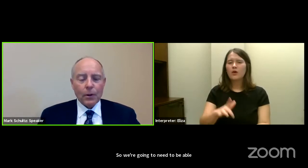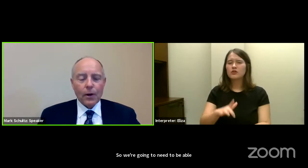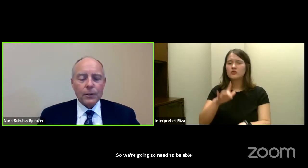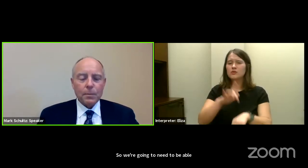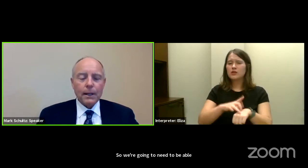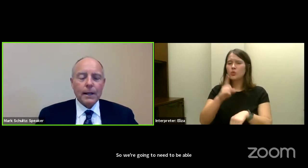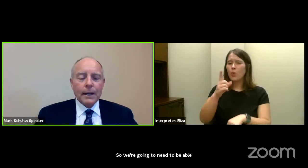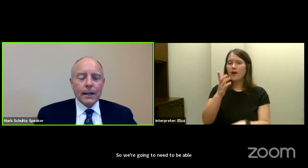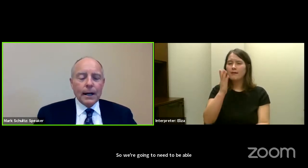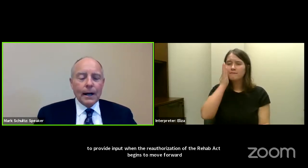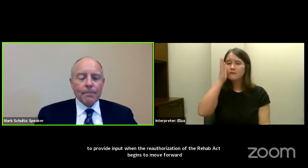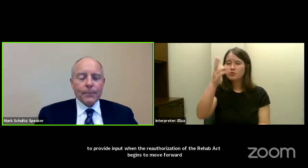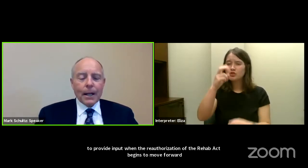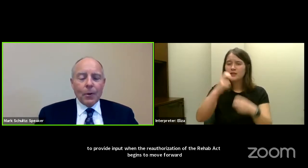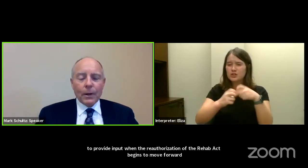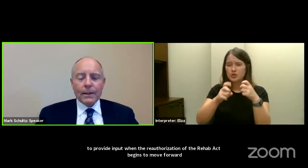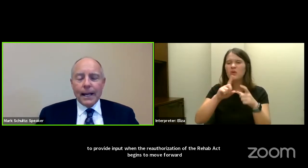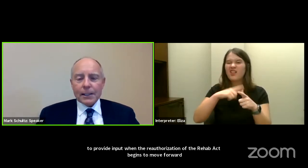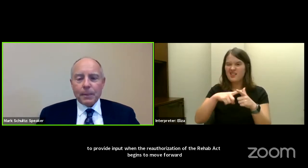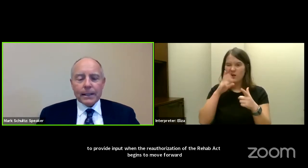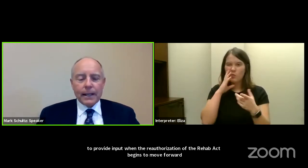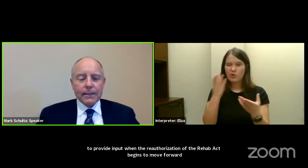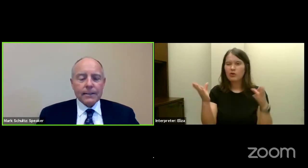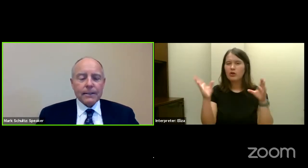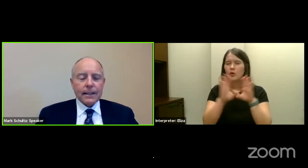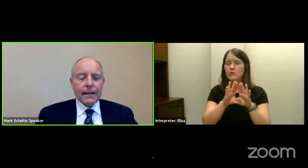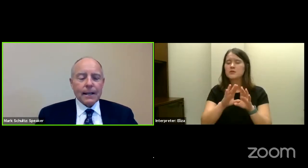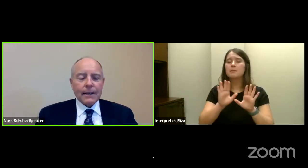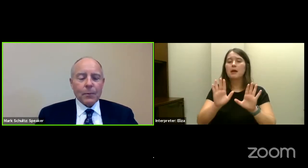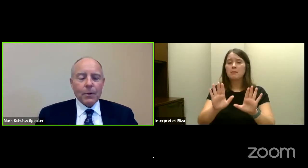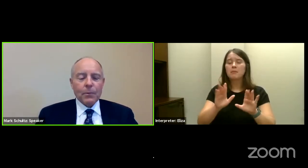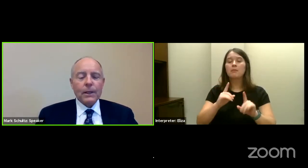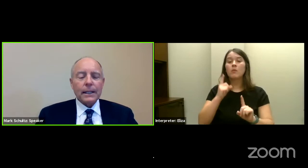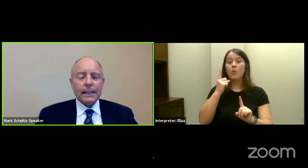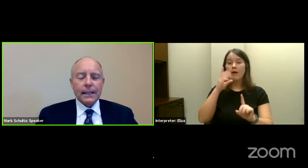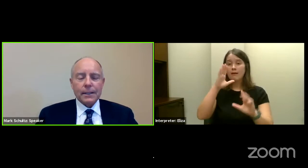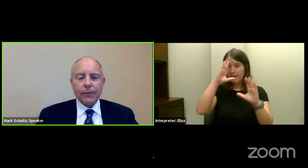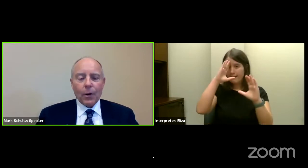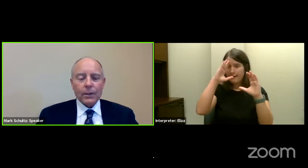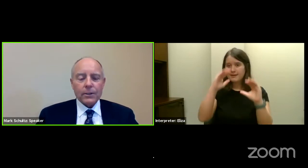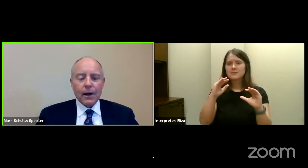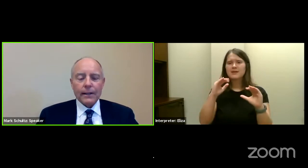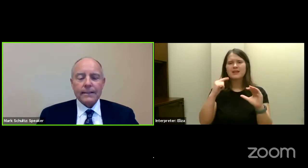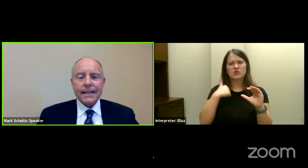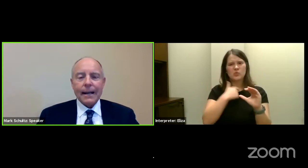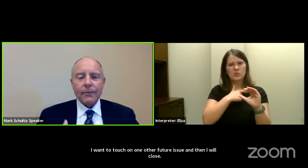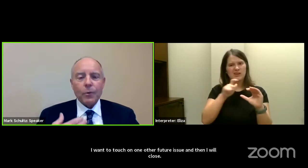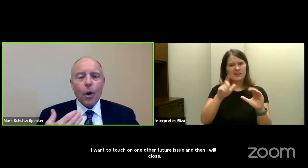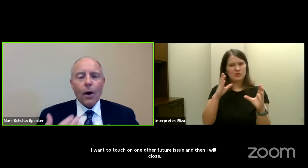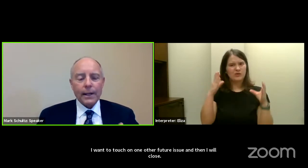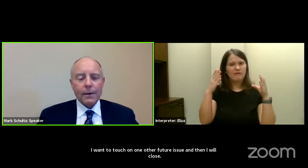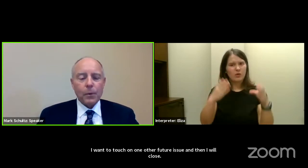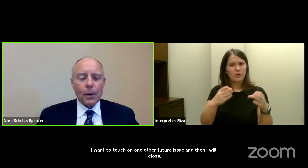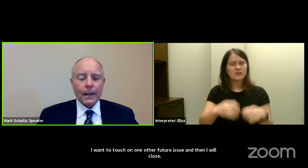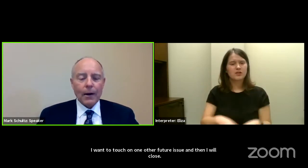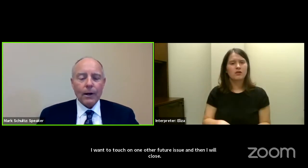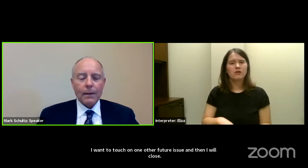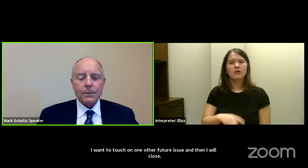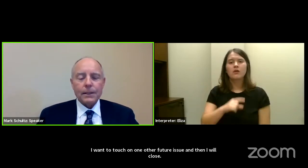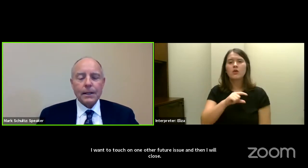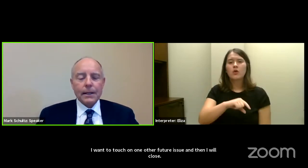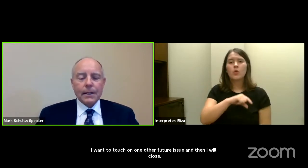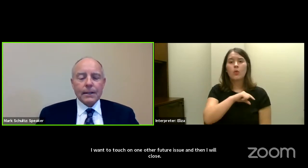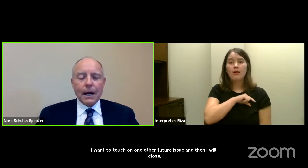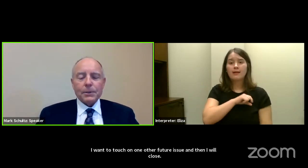and then I will close. But one of the expectations that I think that we really need to focus on is that of quality employment